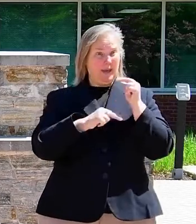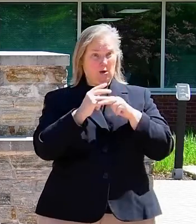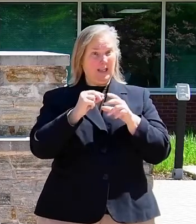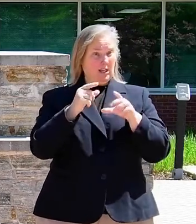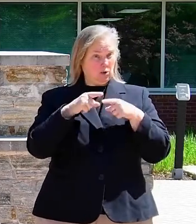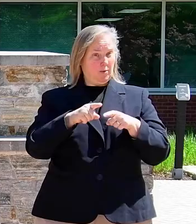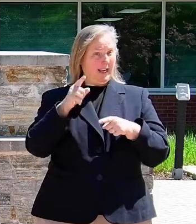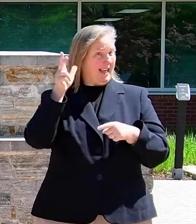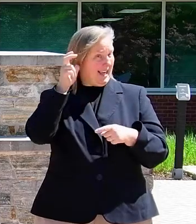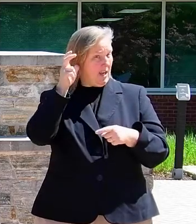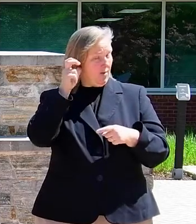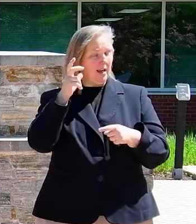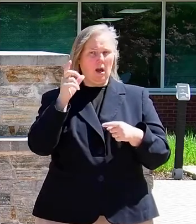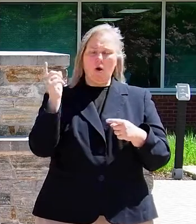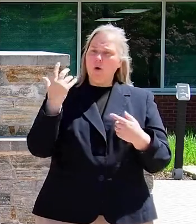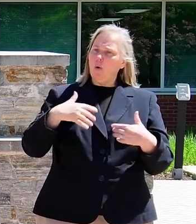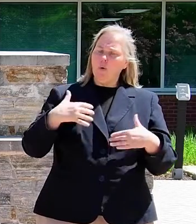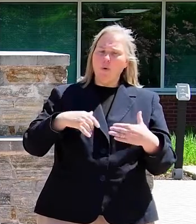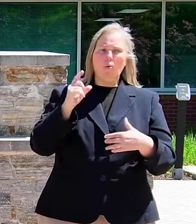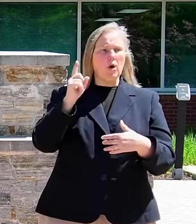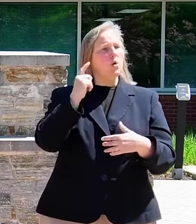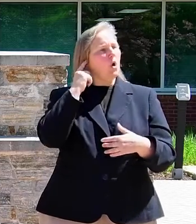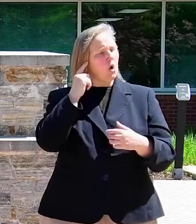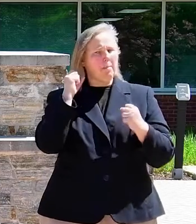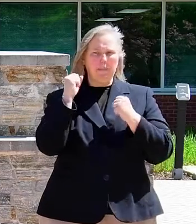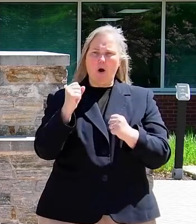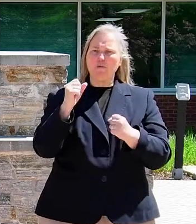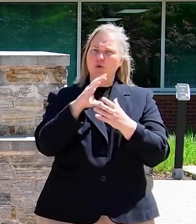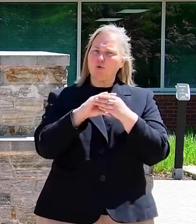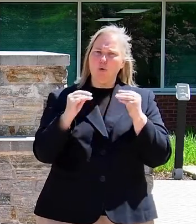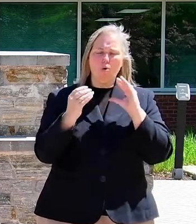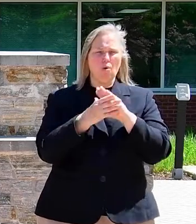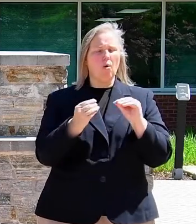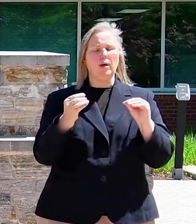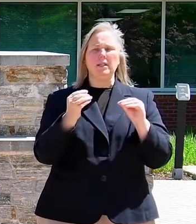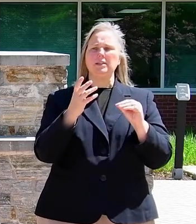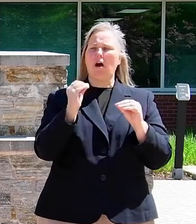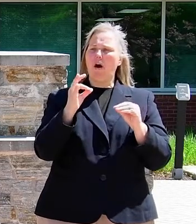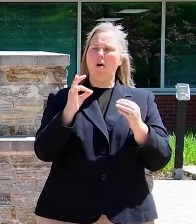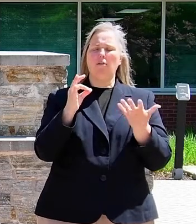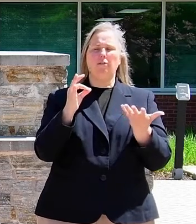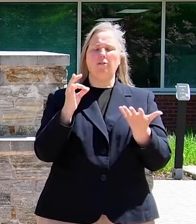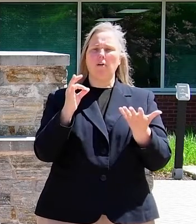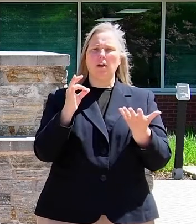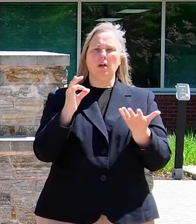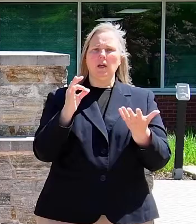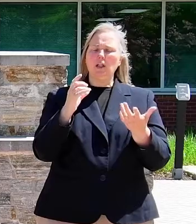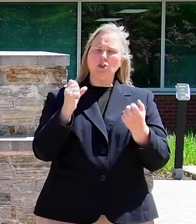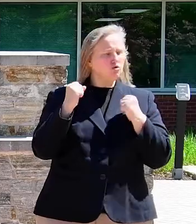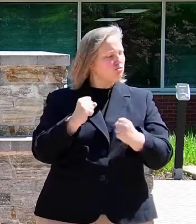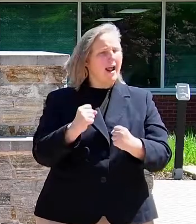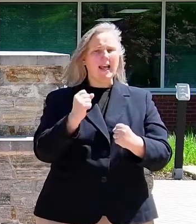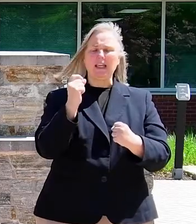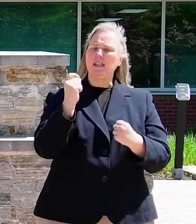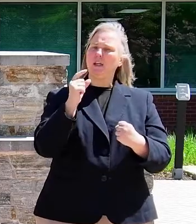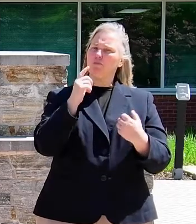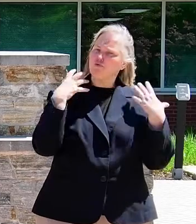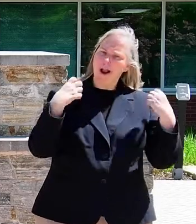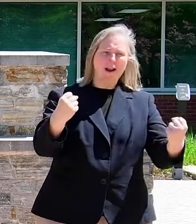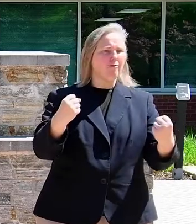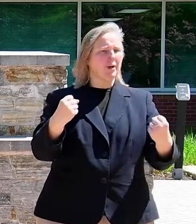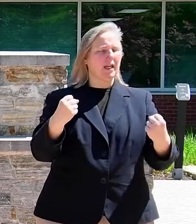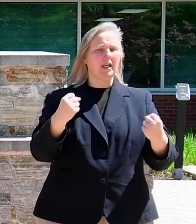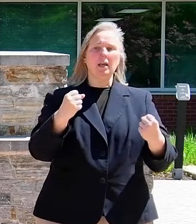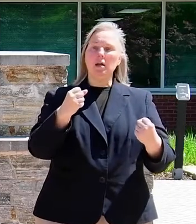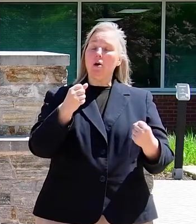hearing, um, where you heard powerful stories of, you know, just strength, really bravery. Women